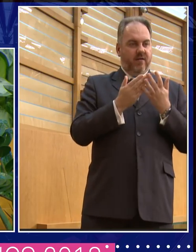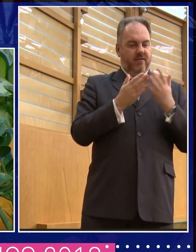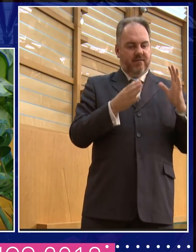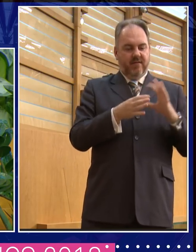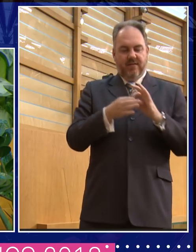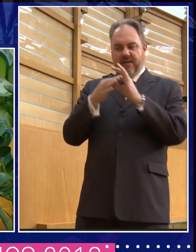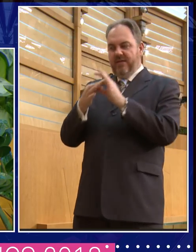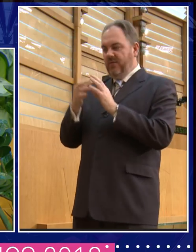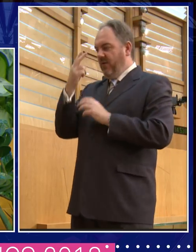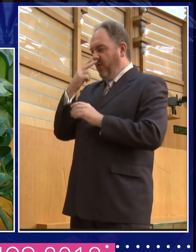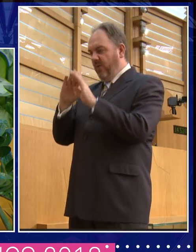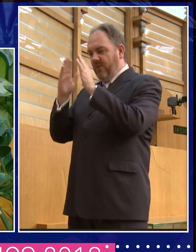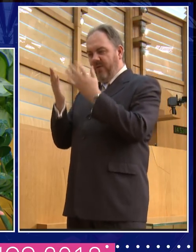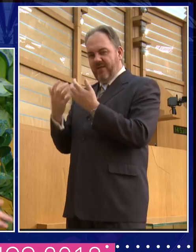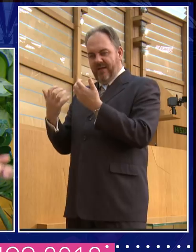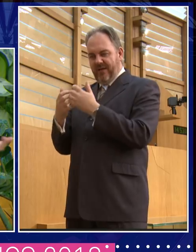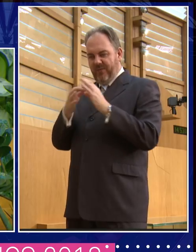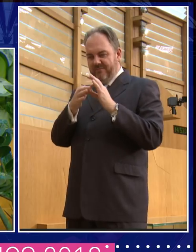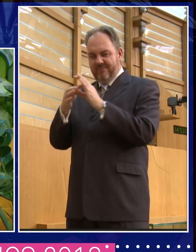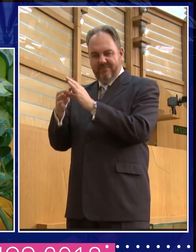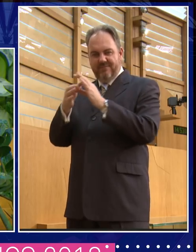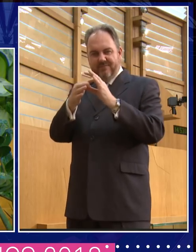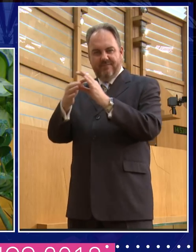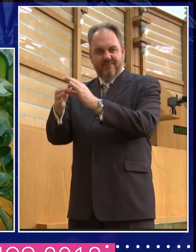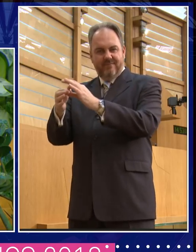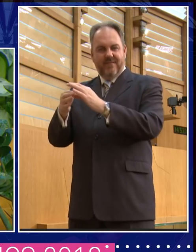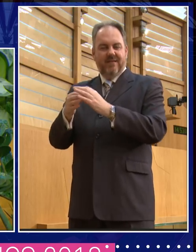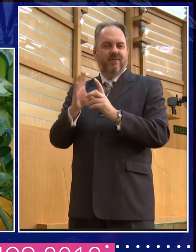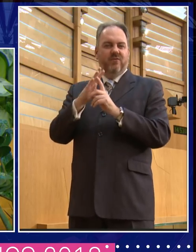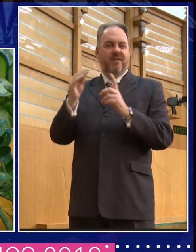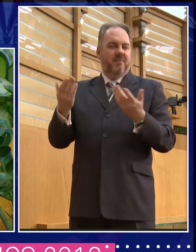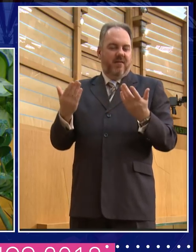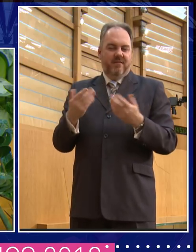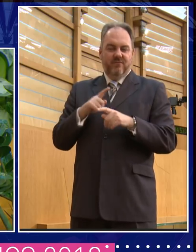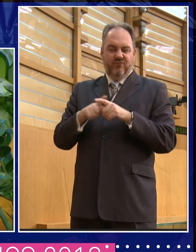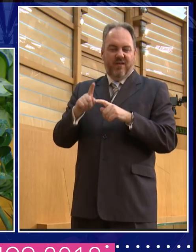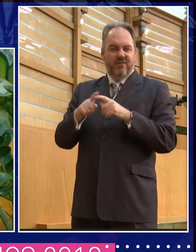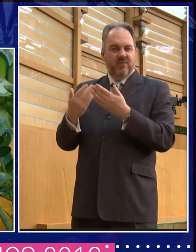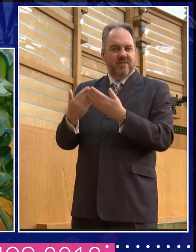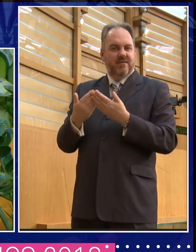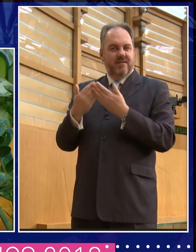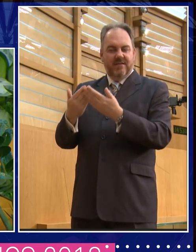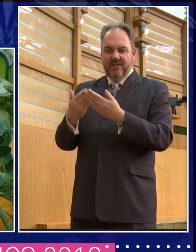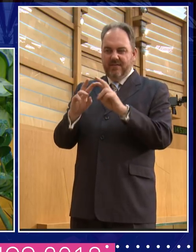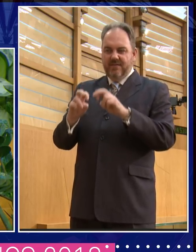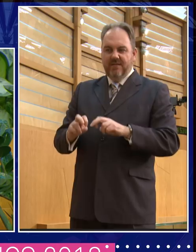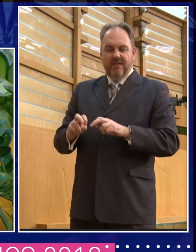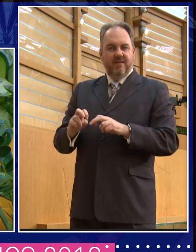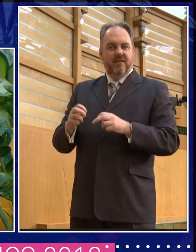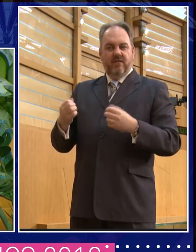in the classical world that the study of the, um, of, of the rise of autocracy in Rome,